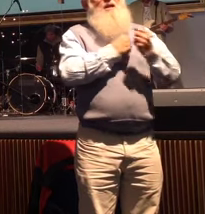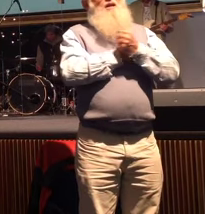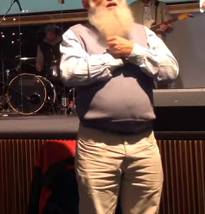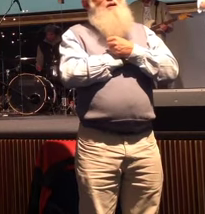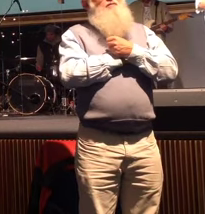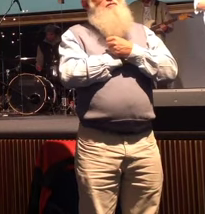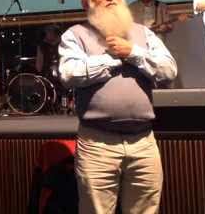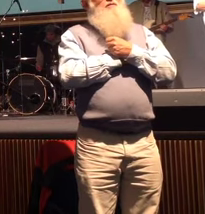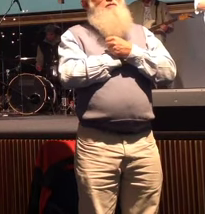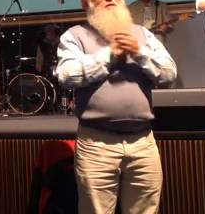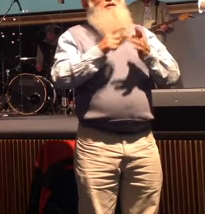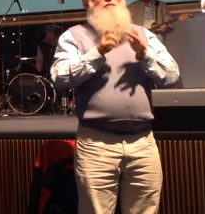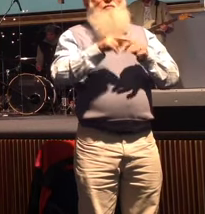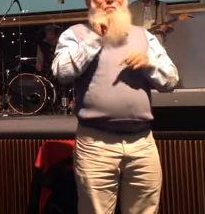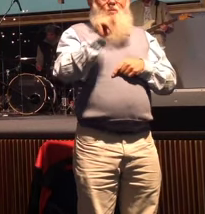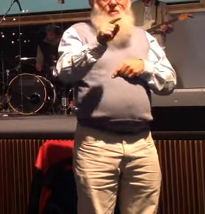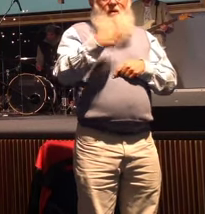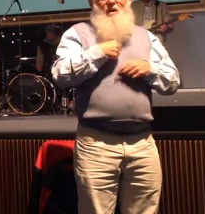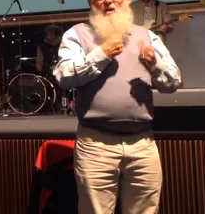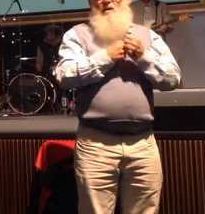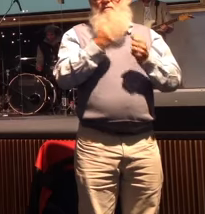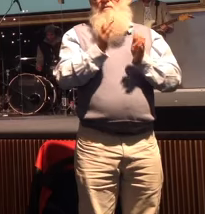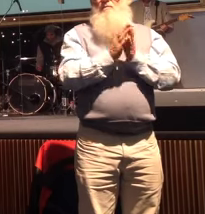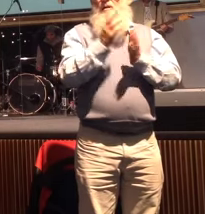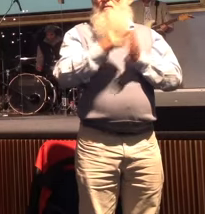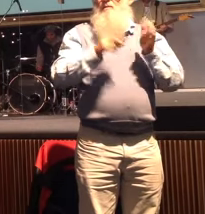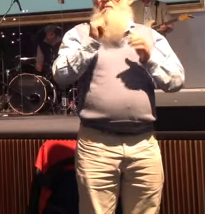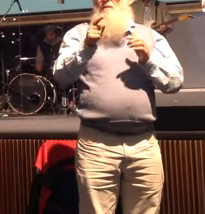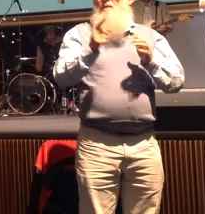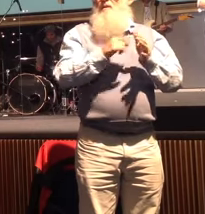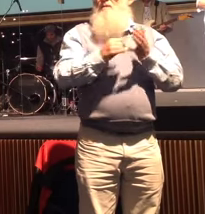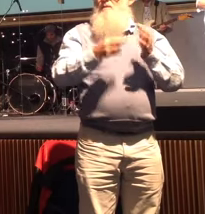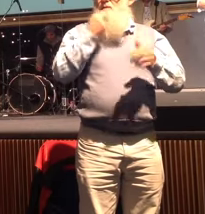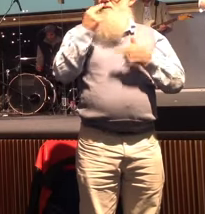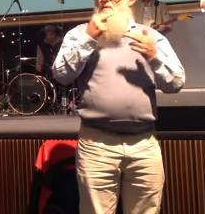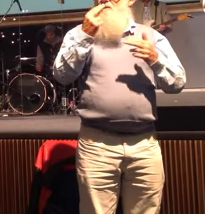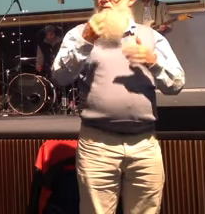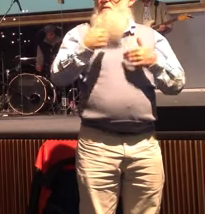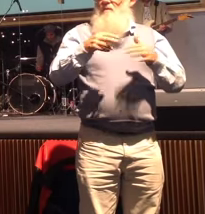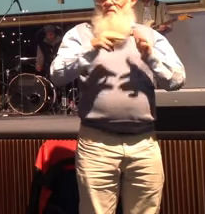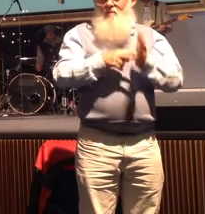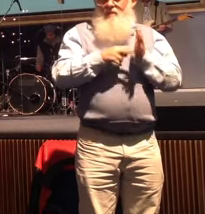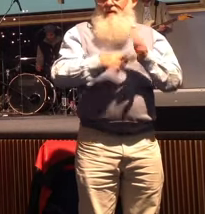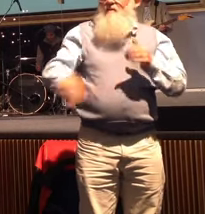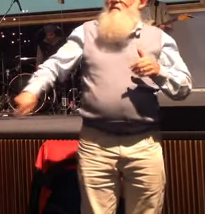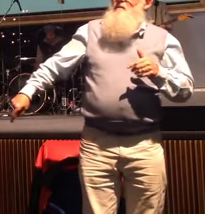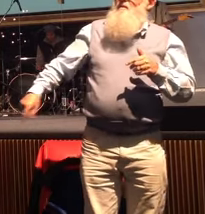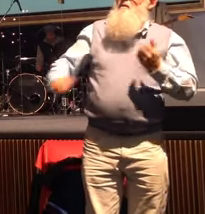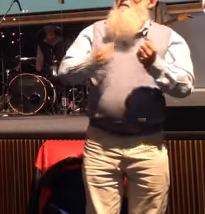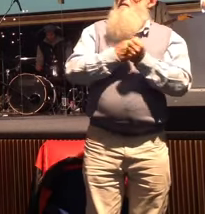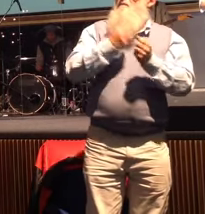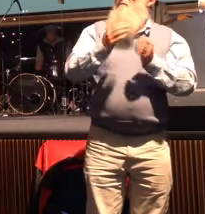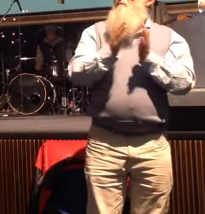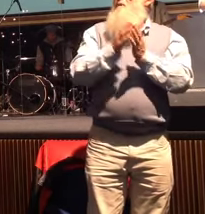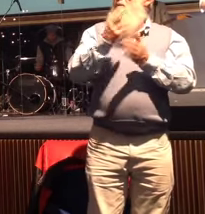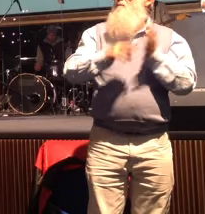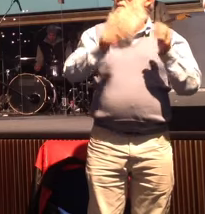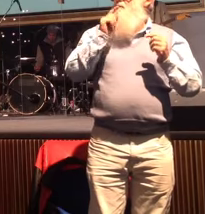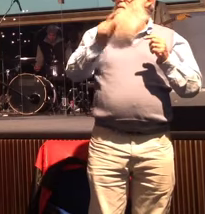if that's you I'd love to pray with you this morning as we sing this song I'm going to wait down the front I'd love to pray with you some of the elders